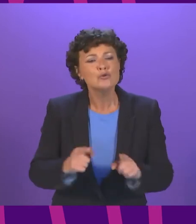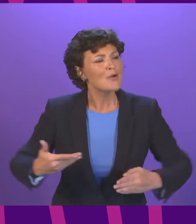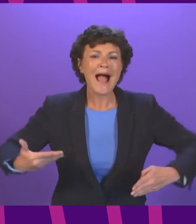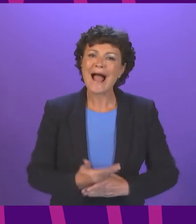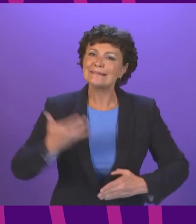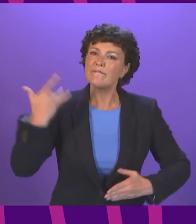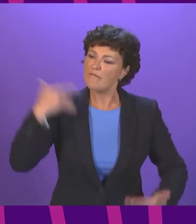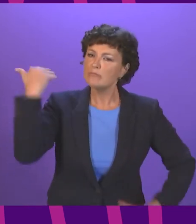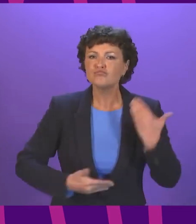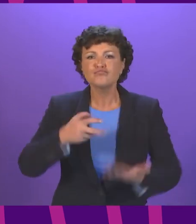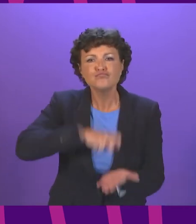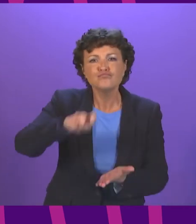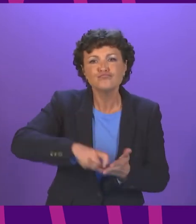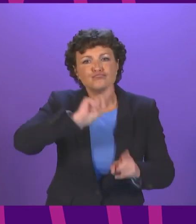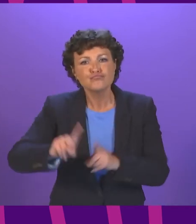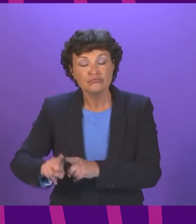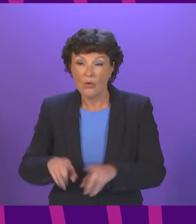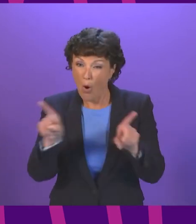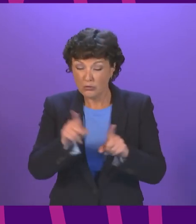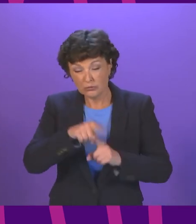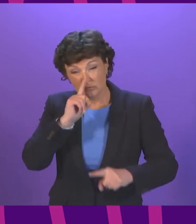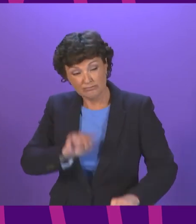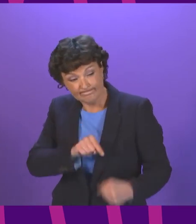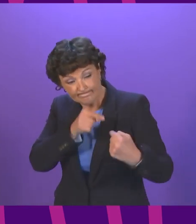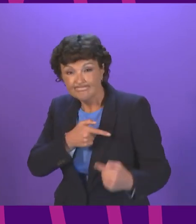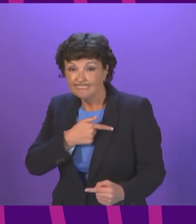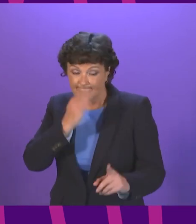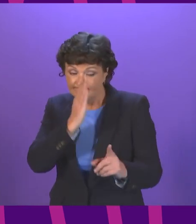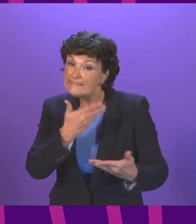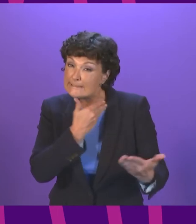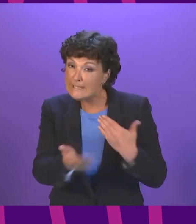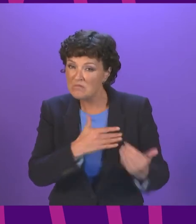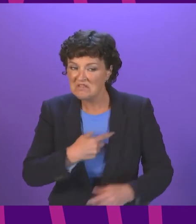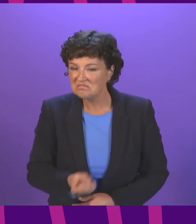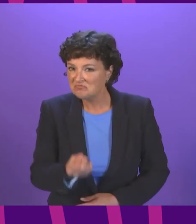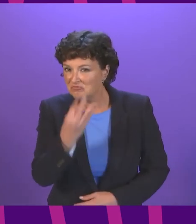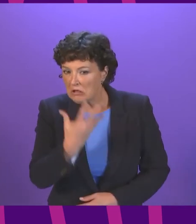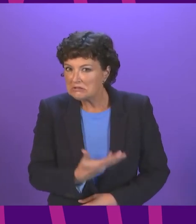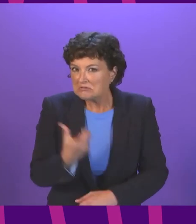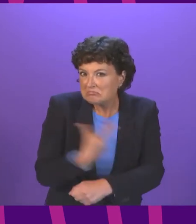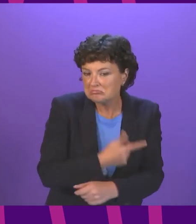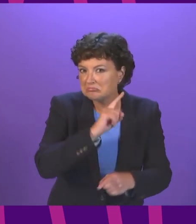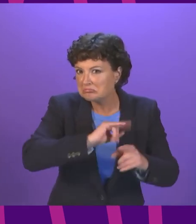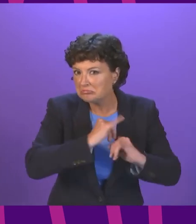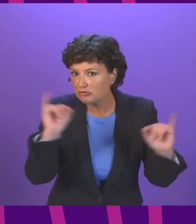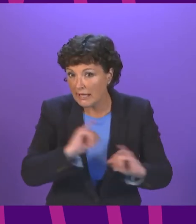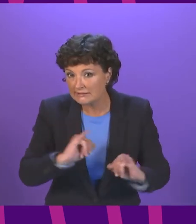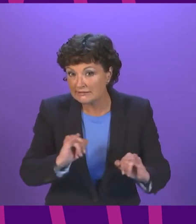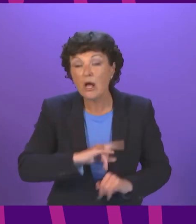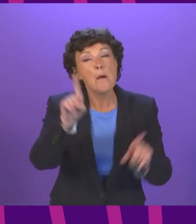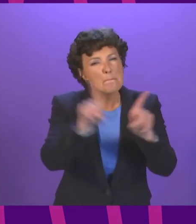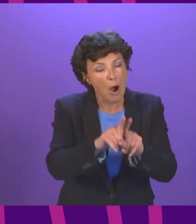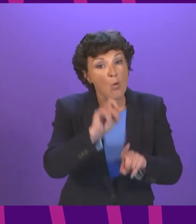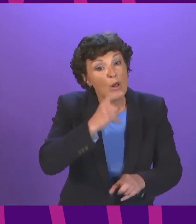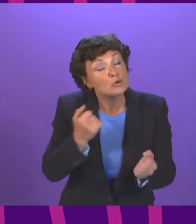We will also address the drugs death crisis. We will do so with urgency and a deep sense of responsibility and guided by lived